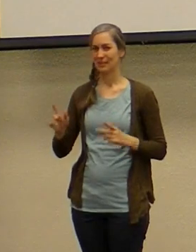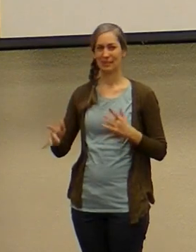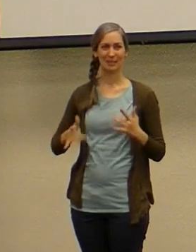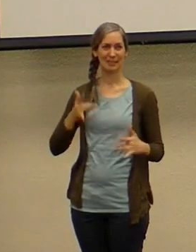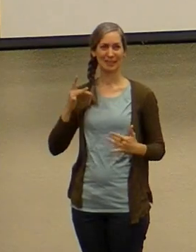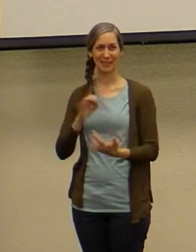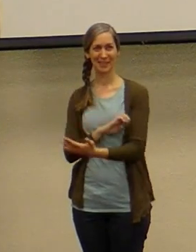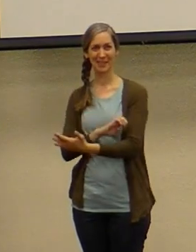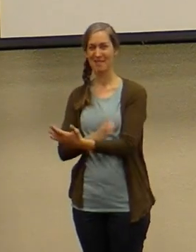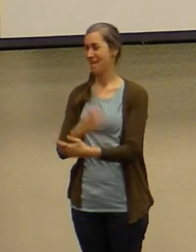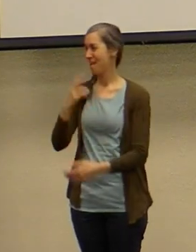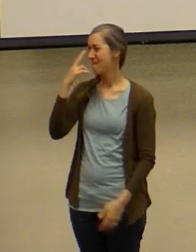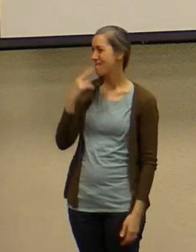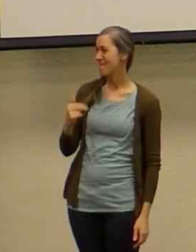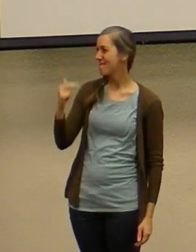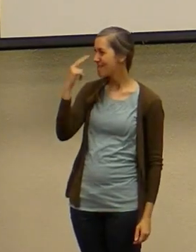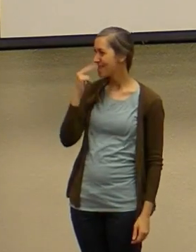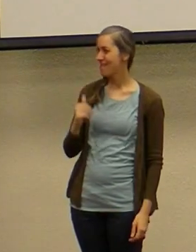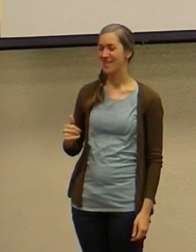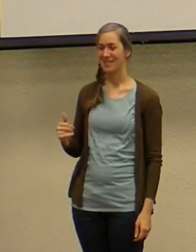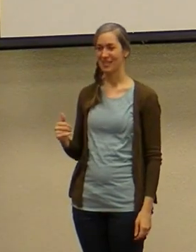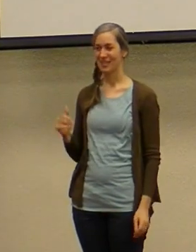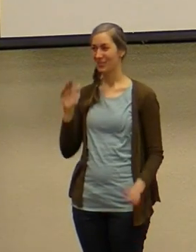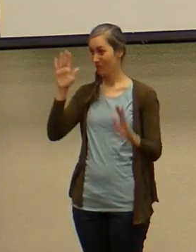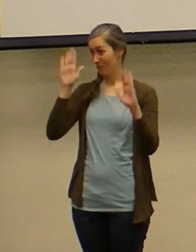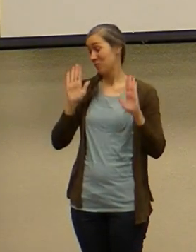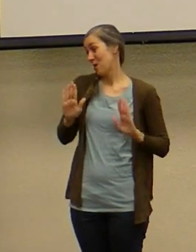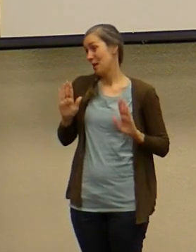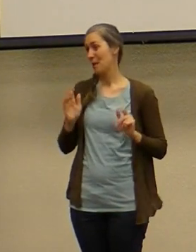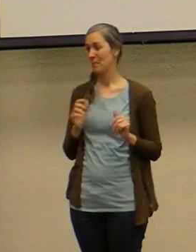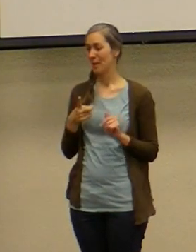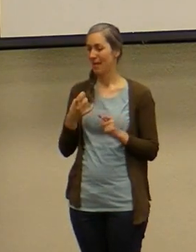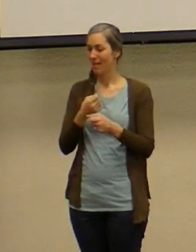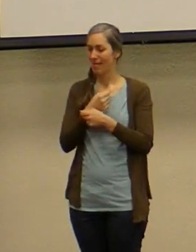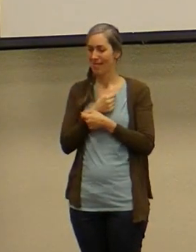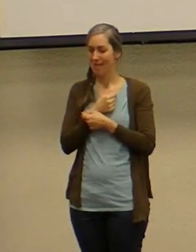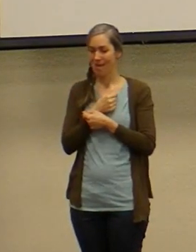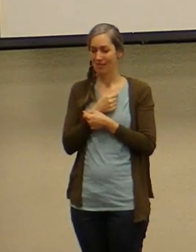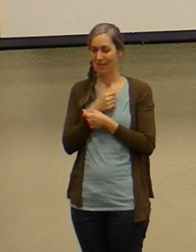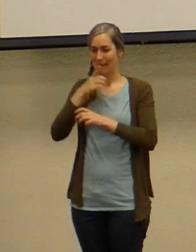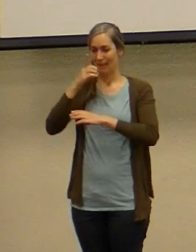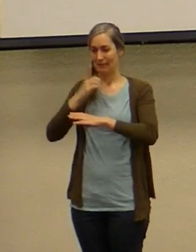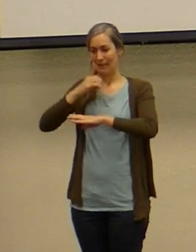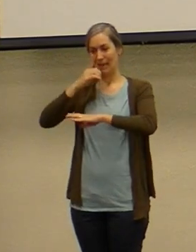and funny and great he loved dinosaurs